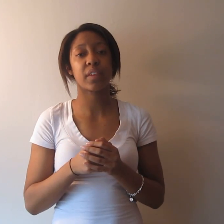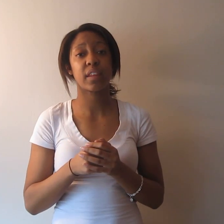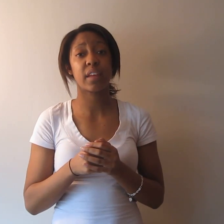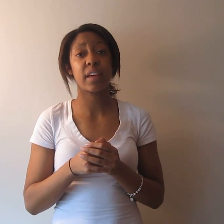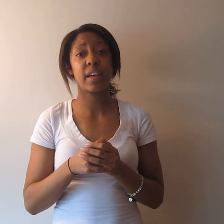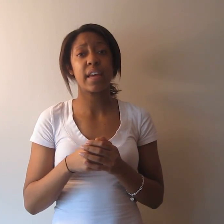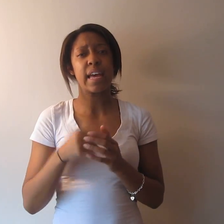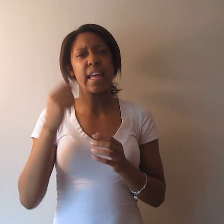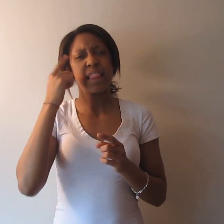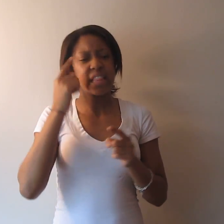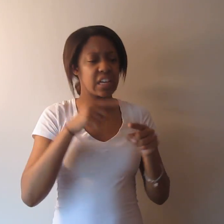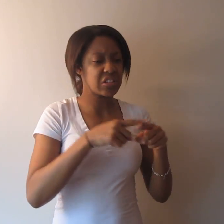communication may be a challenge.